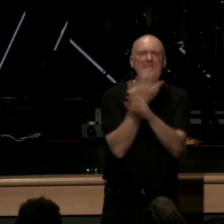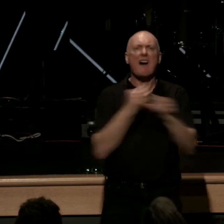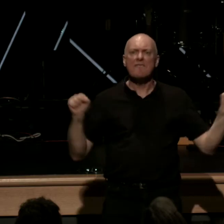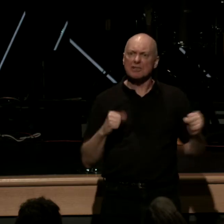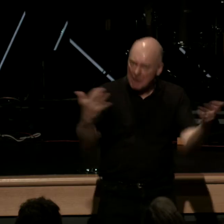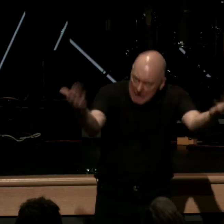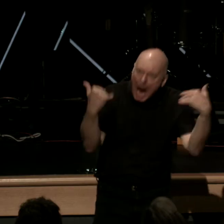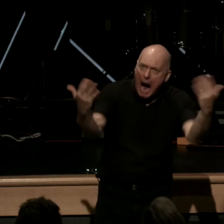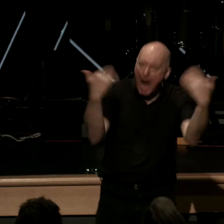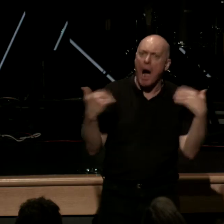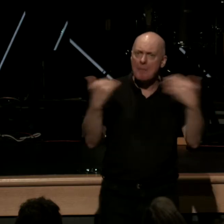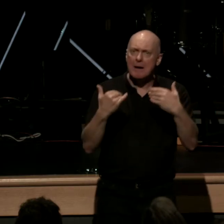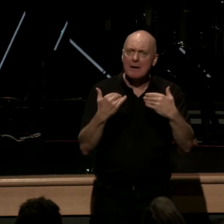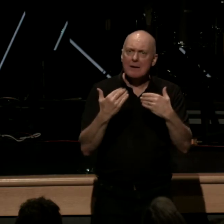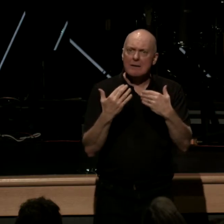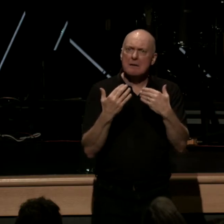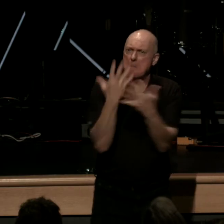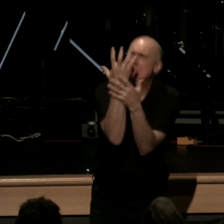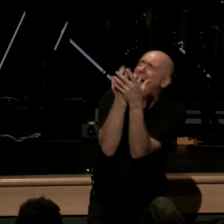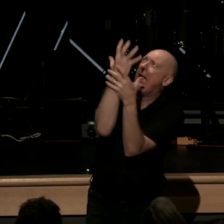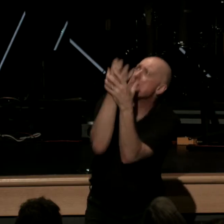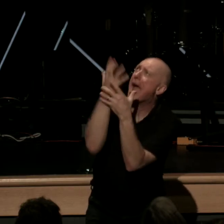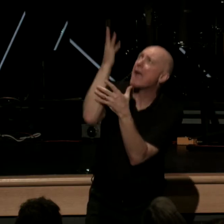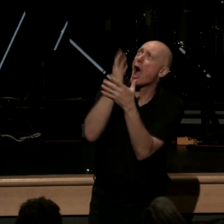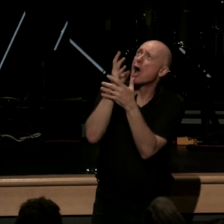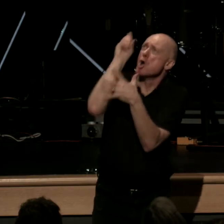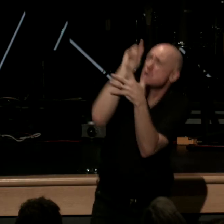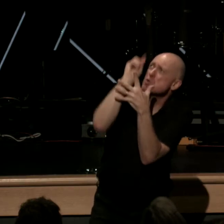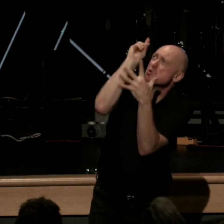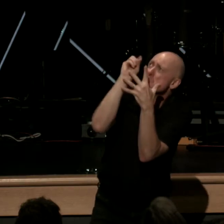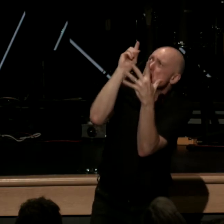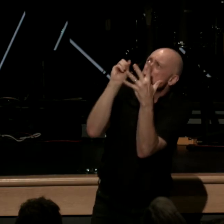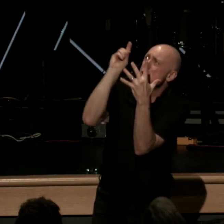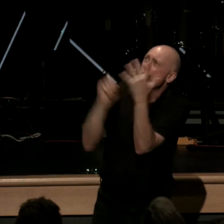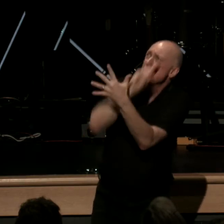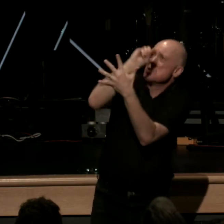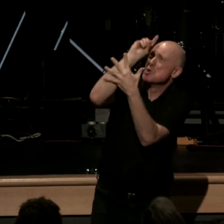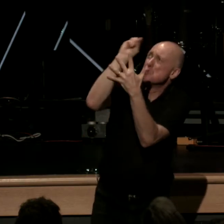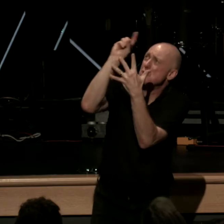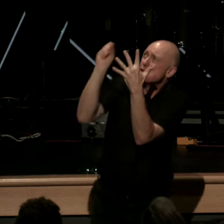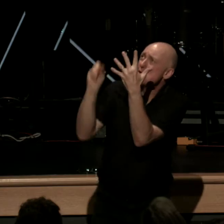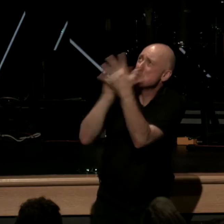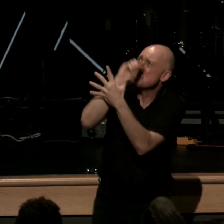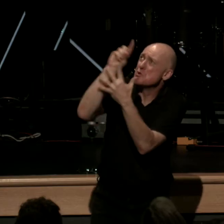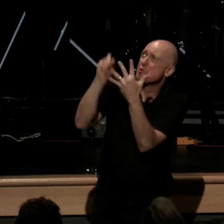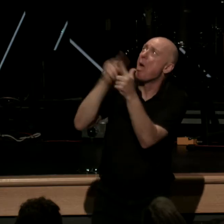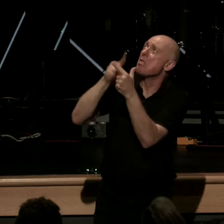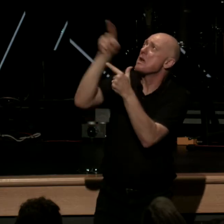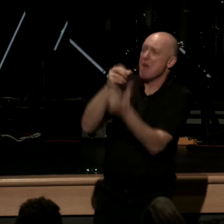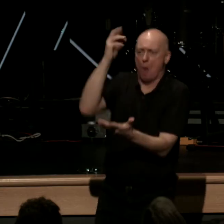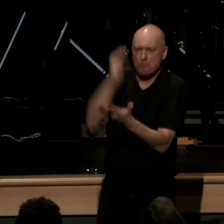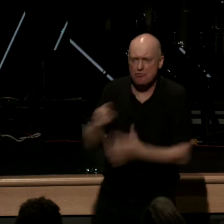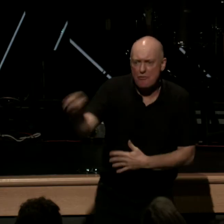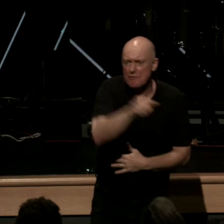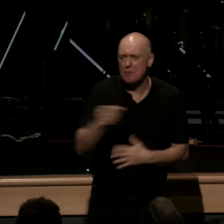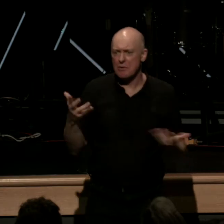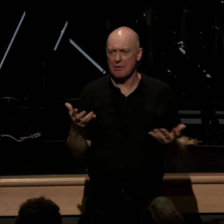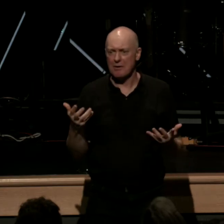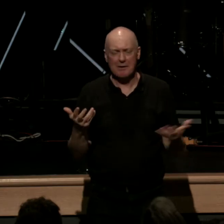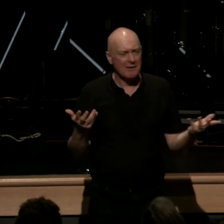in and then you beg God you you do the work so you can gain favor with God through the things that we placed before you which aren't